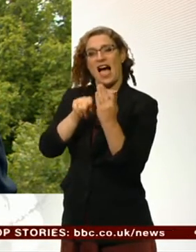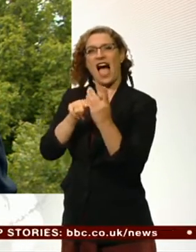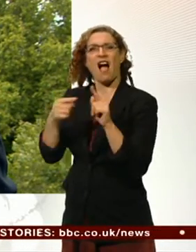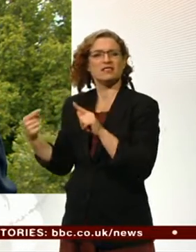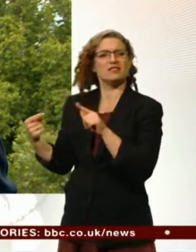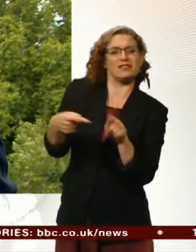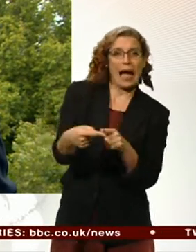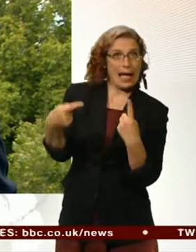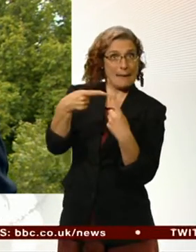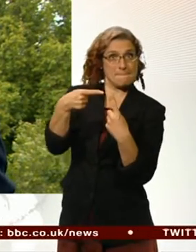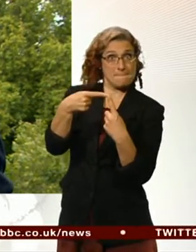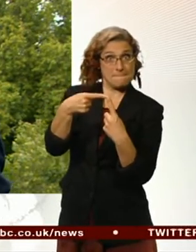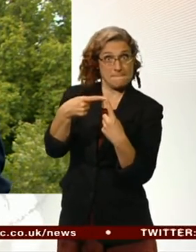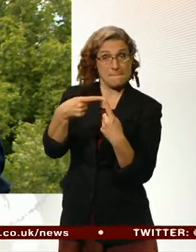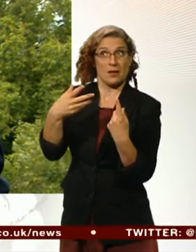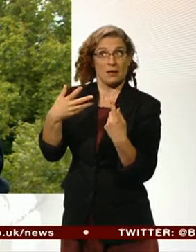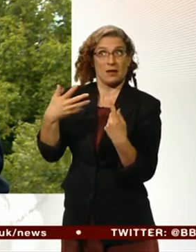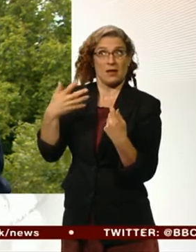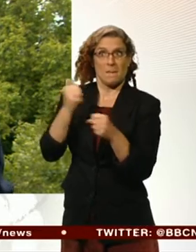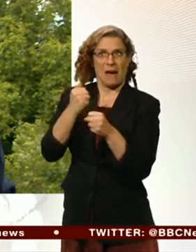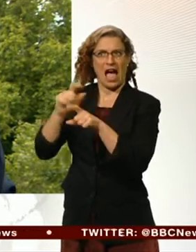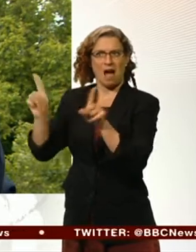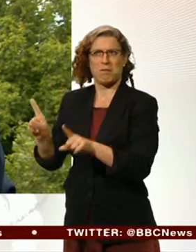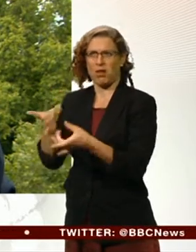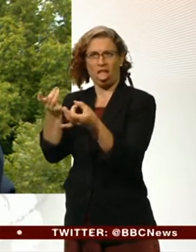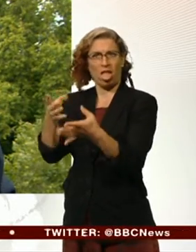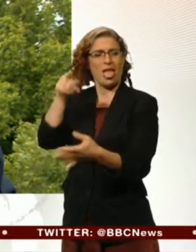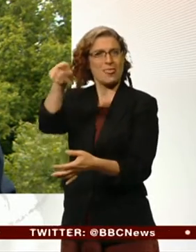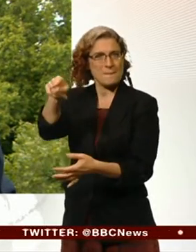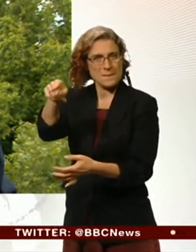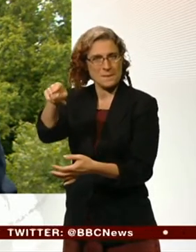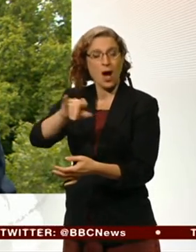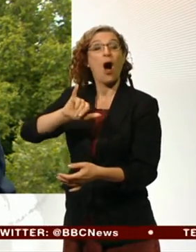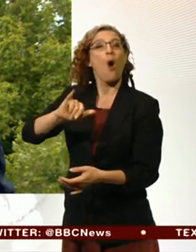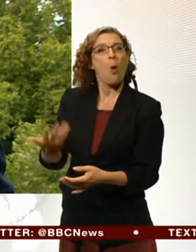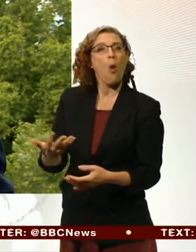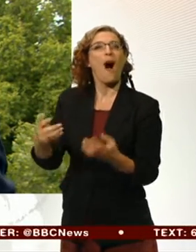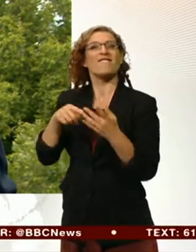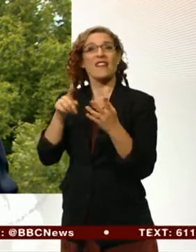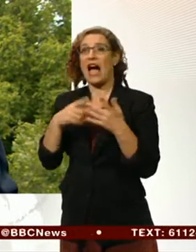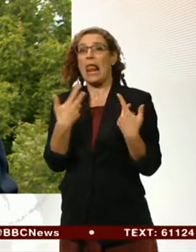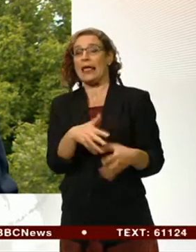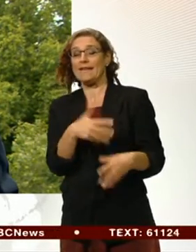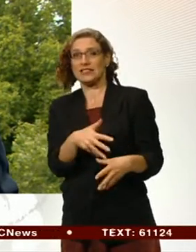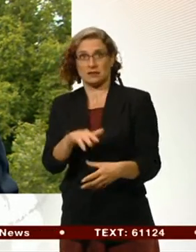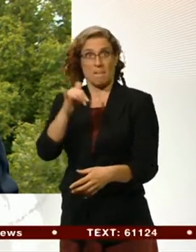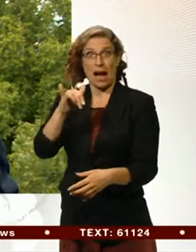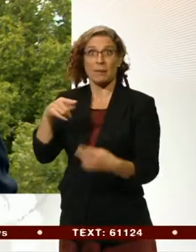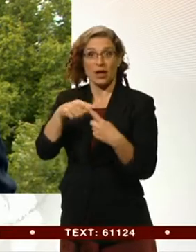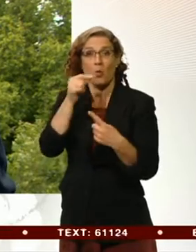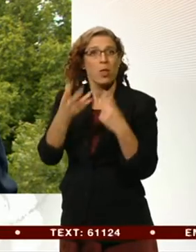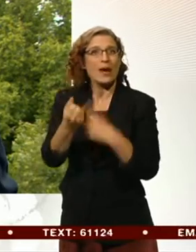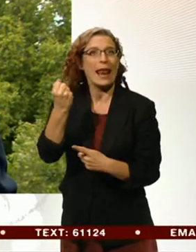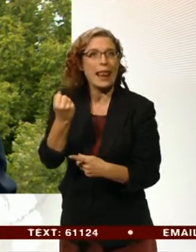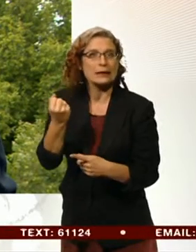they could just let him win. So perhaps it was surprising that when I pressed Andy Burnham on exactly this issue earlier today,